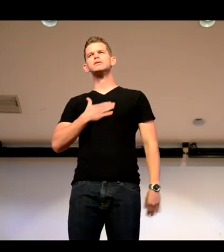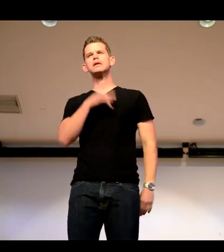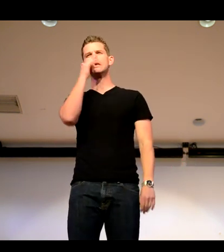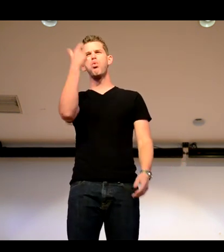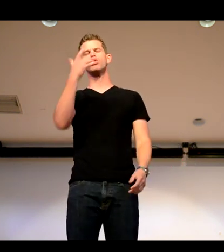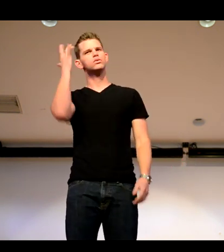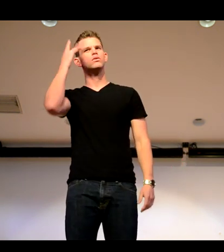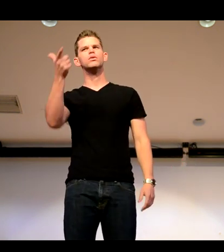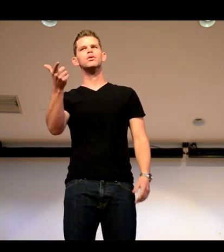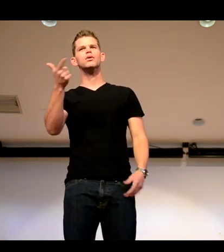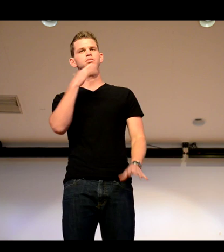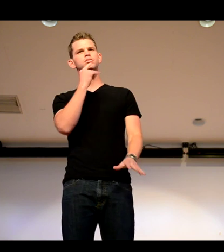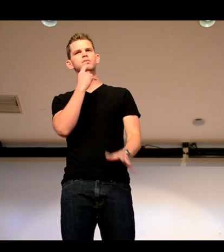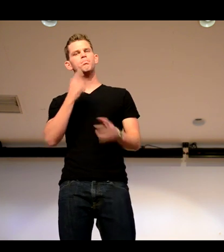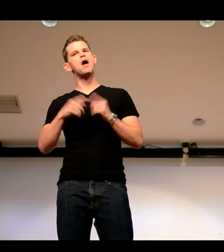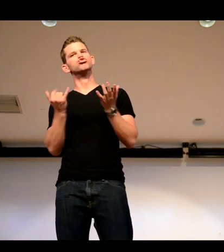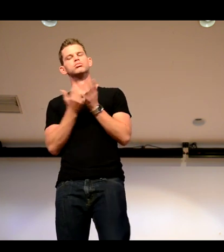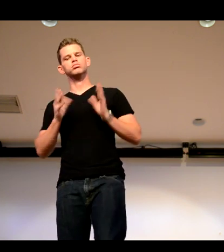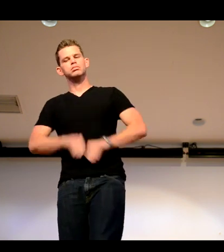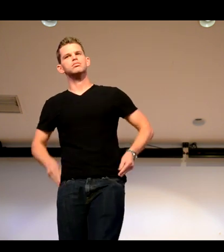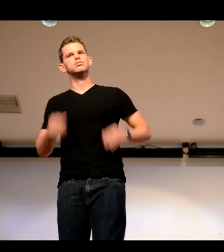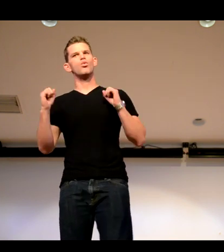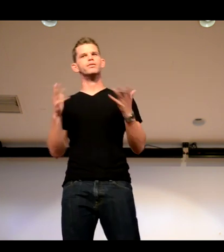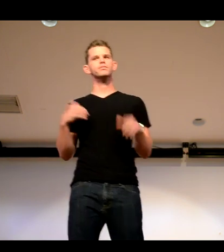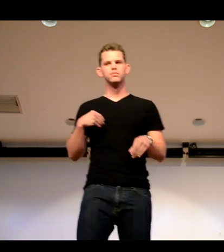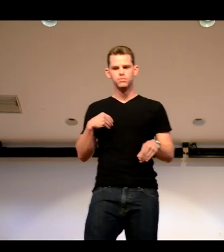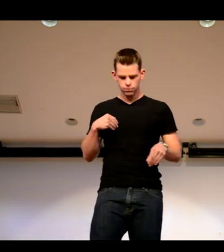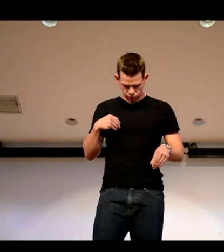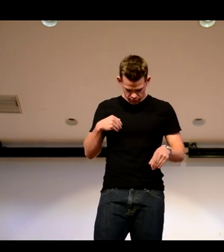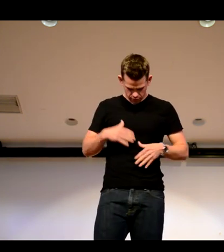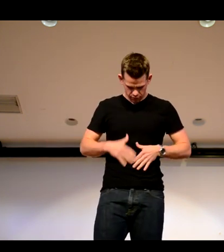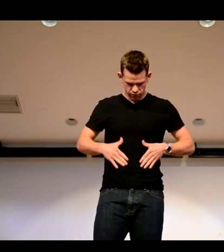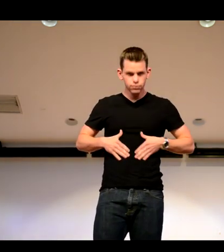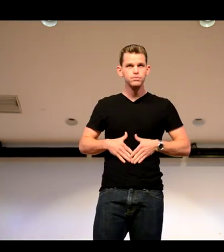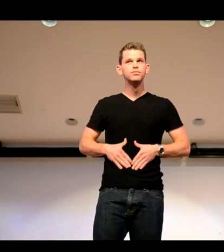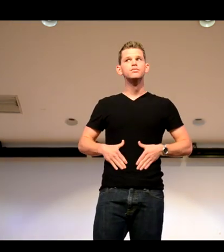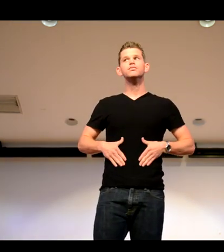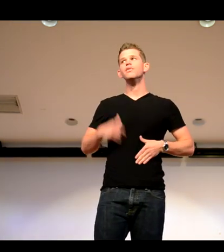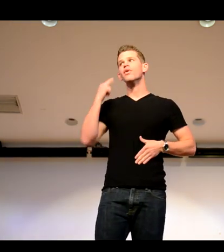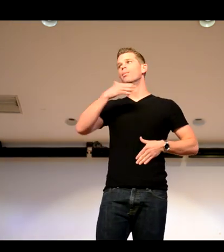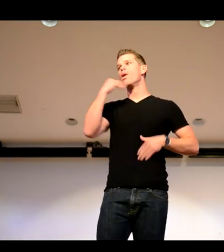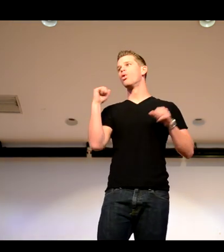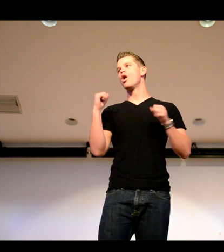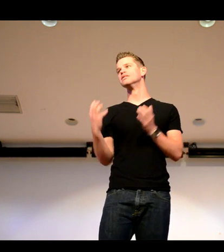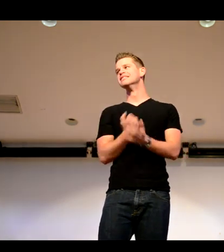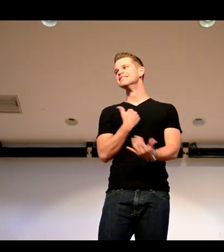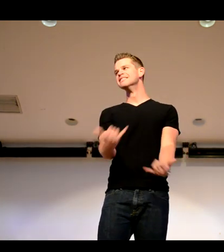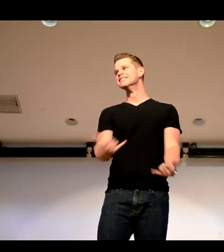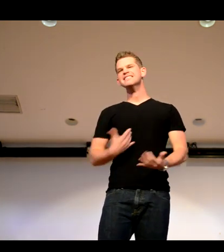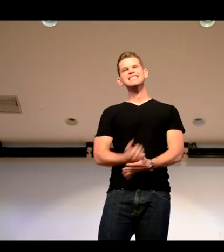He said, you're on ABC Family. Forget it, man. And, you know, I was supposed to have a towel on and